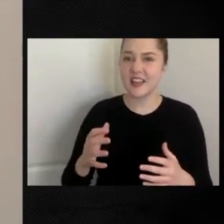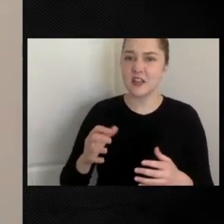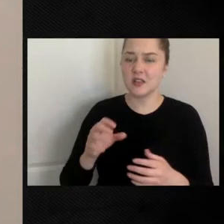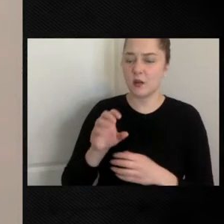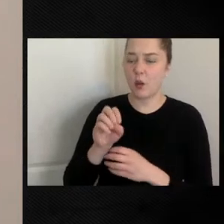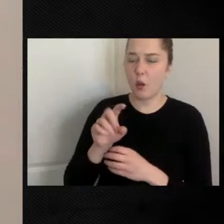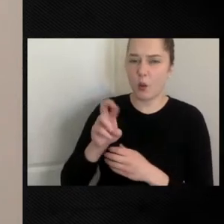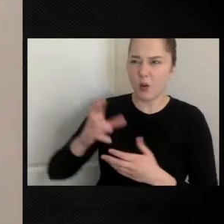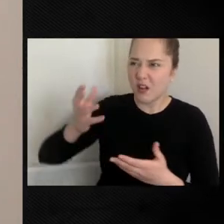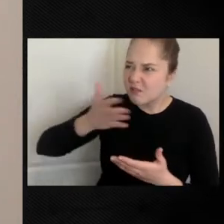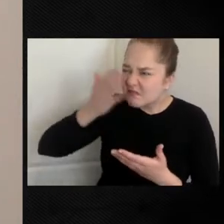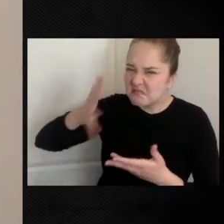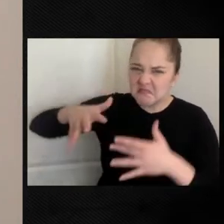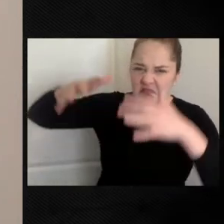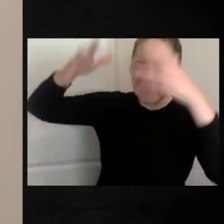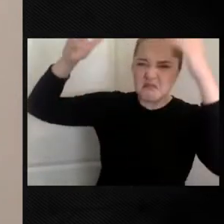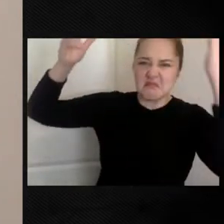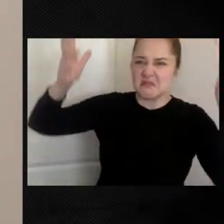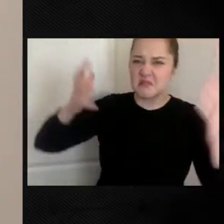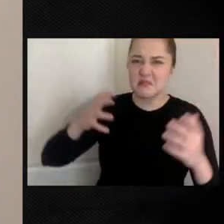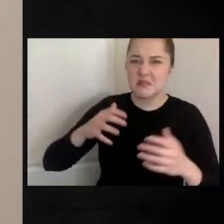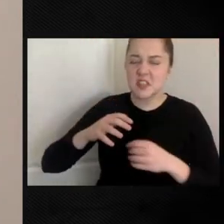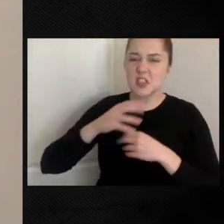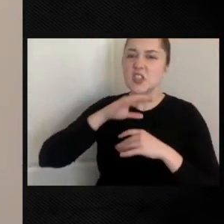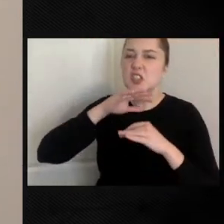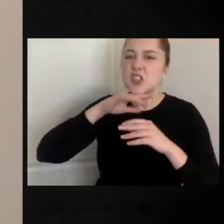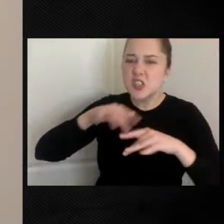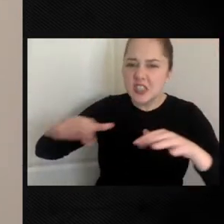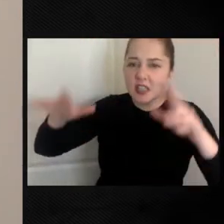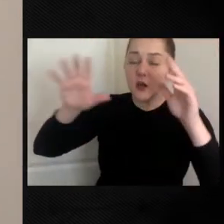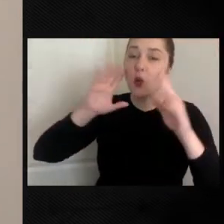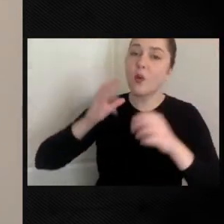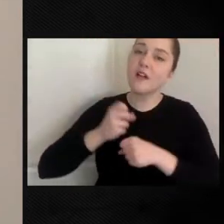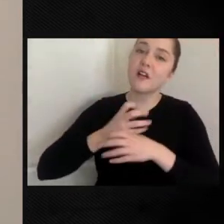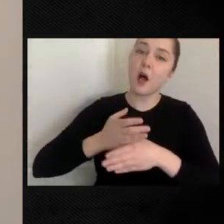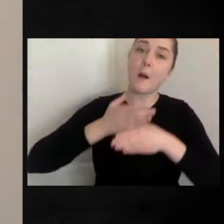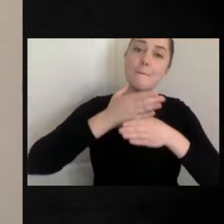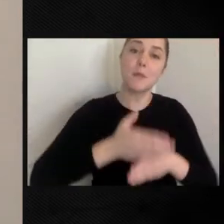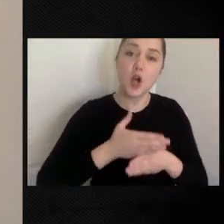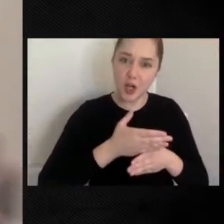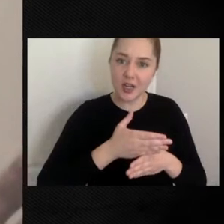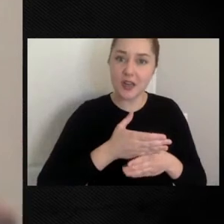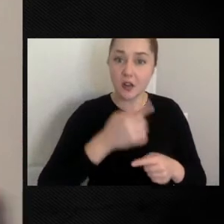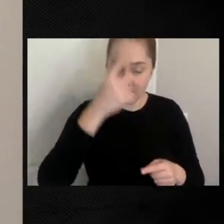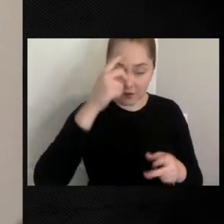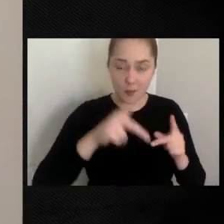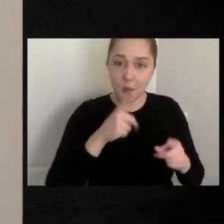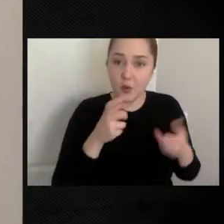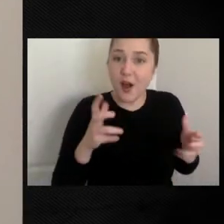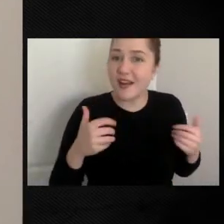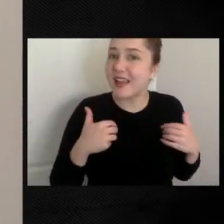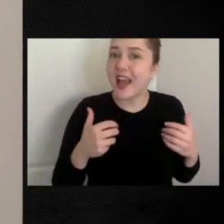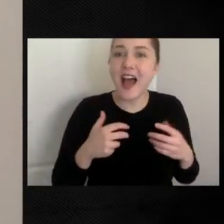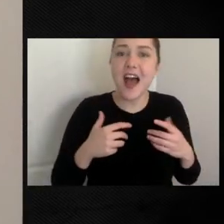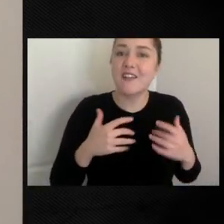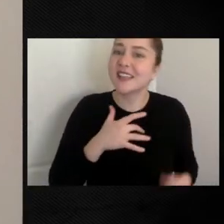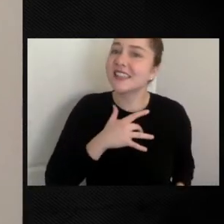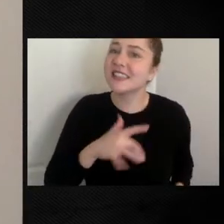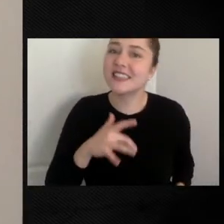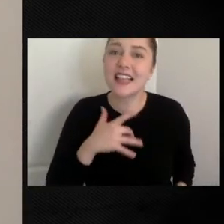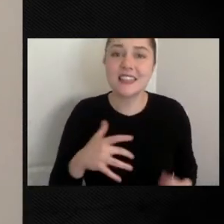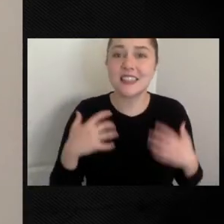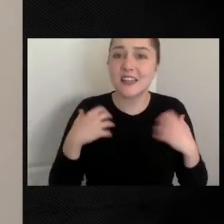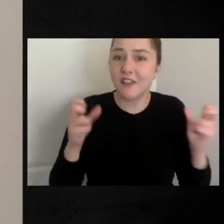that burden people already on fragile health conditions and pre-existing